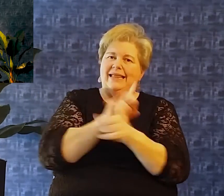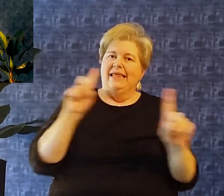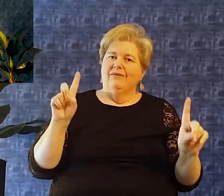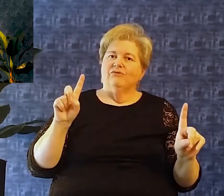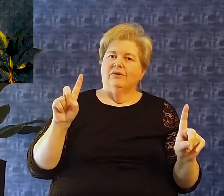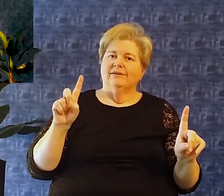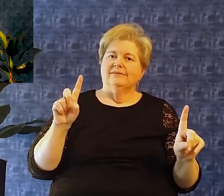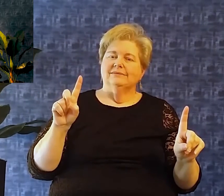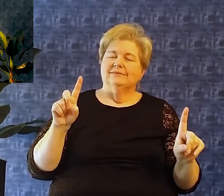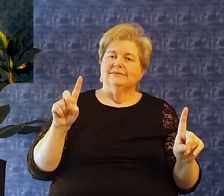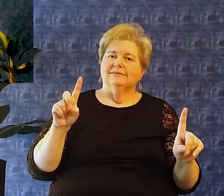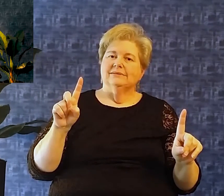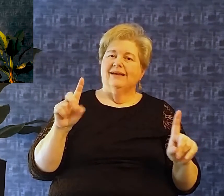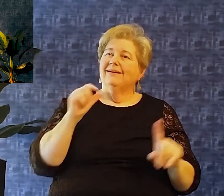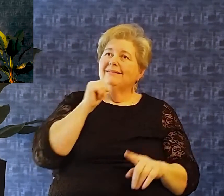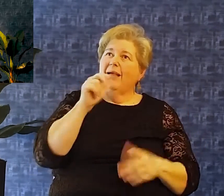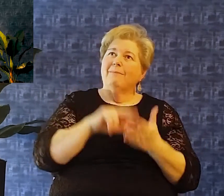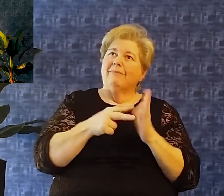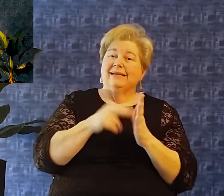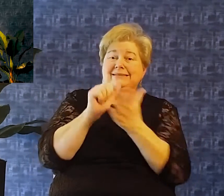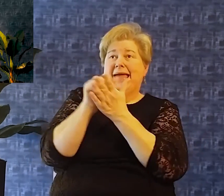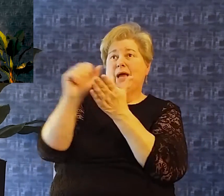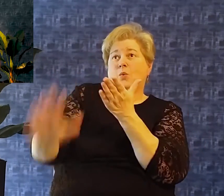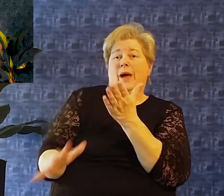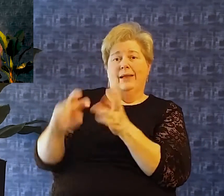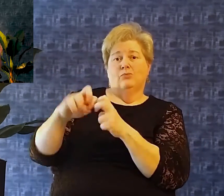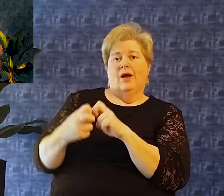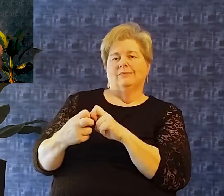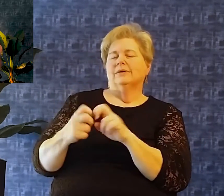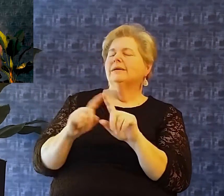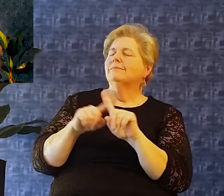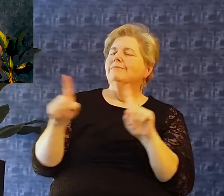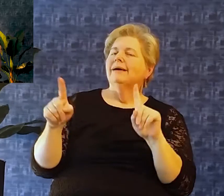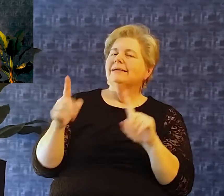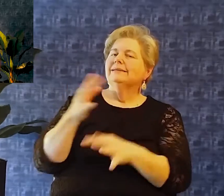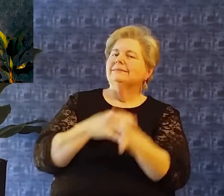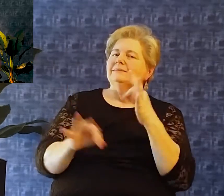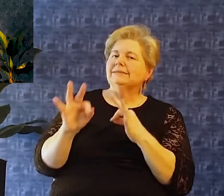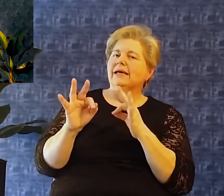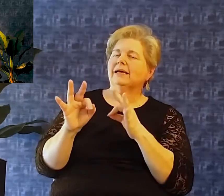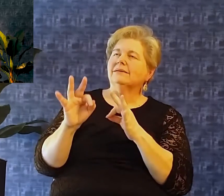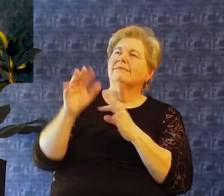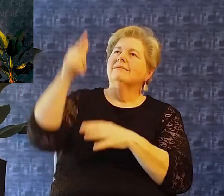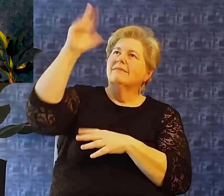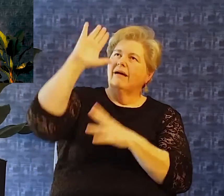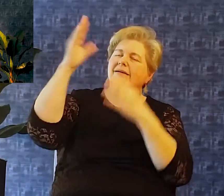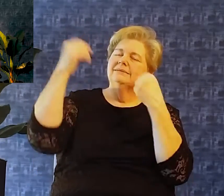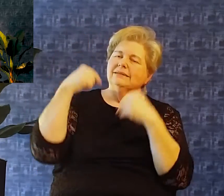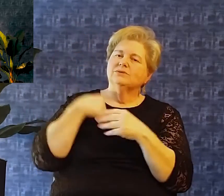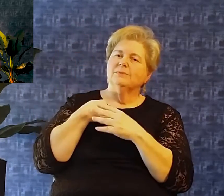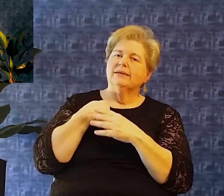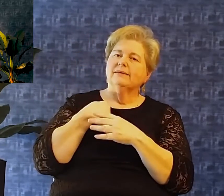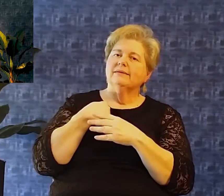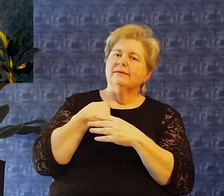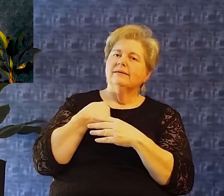for deliverance Not that we're wrong to pray for that But more specifically lord instruct me